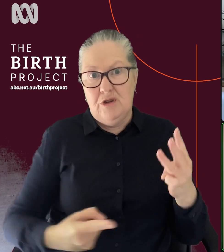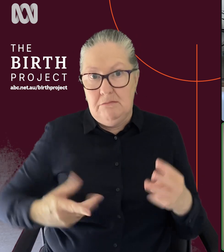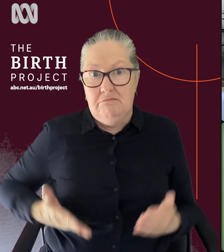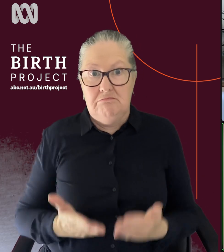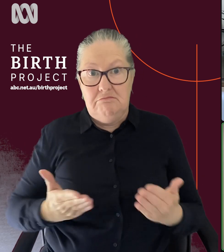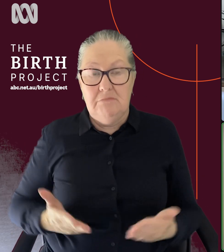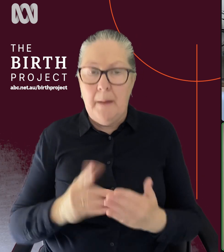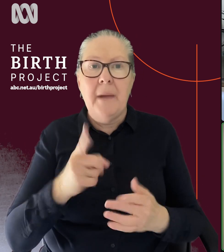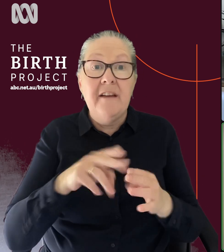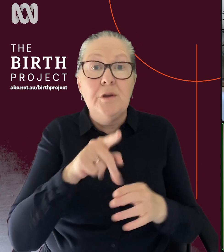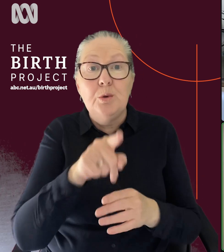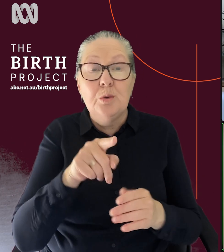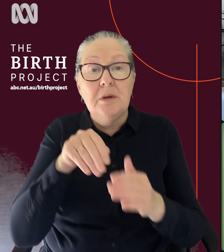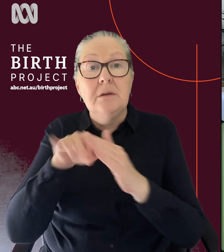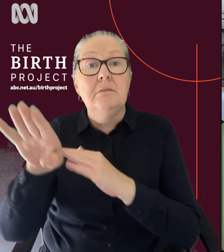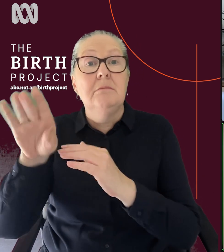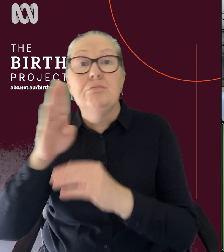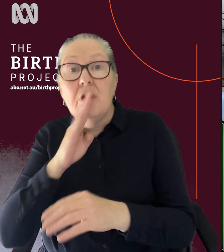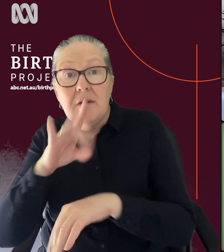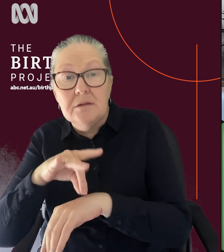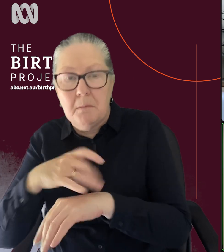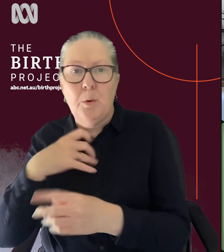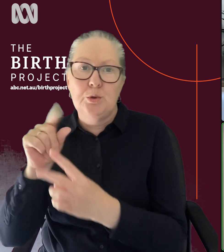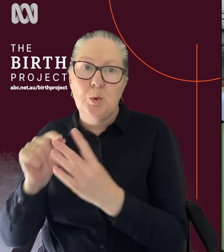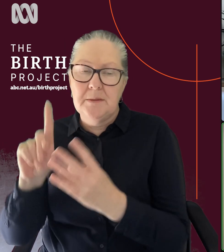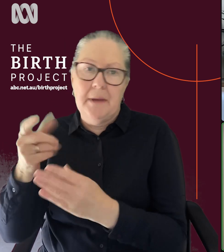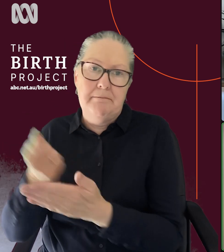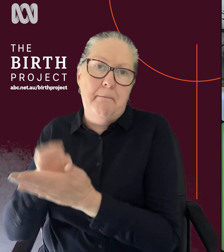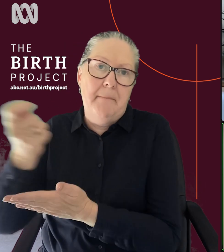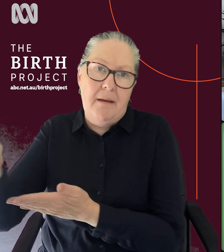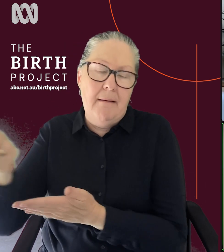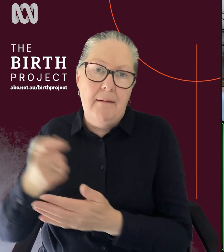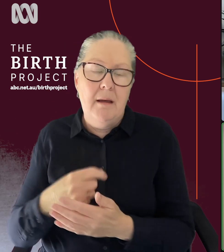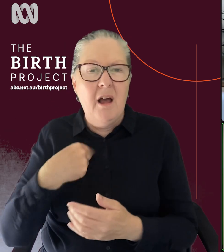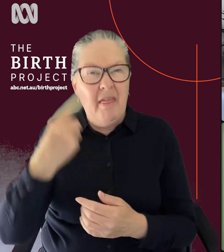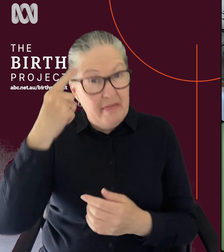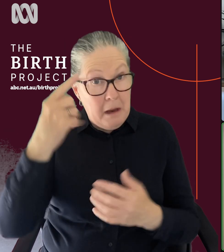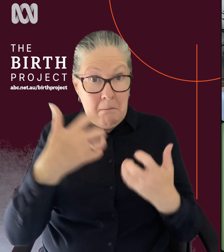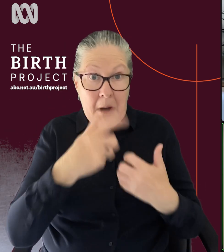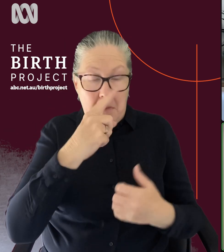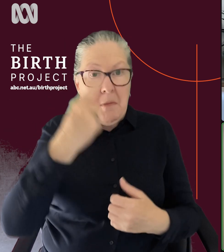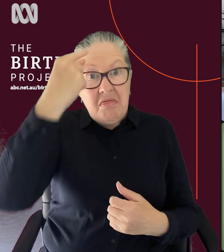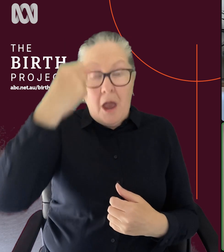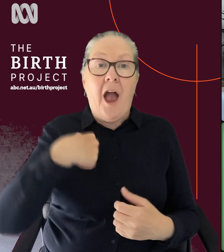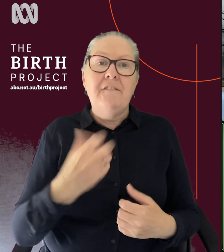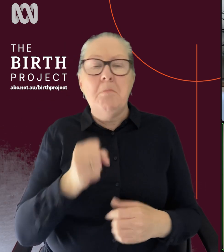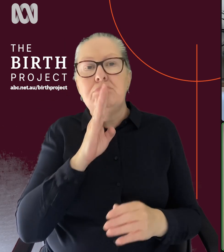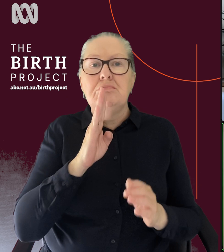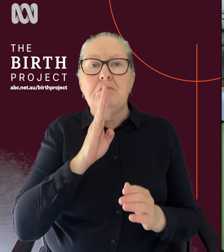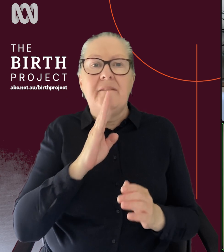yeah, so if you go private, you've got more choice and then you're paying, but you need to remember, I feel like a lot of people think, oh, I've got private health insurance. I'll be covered